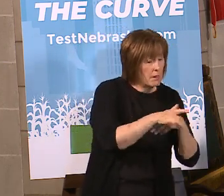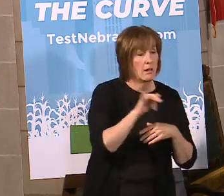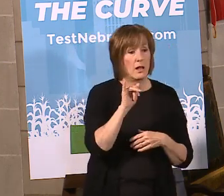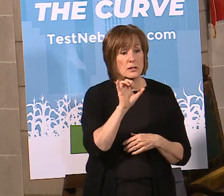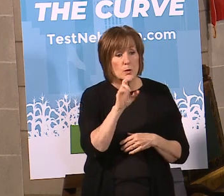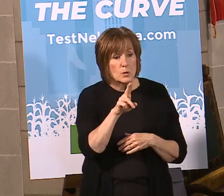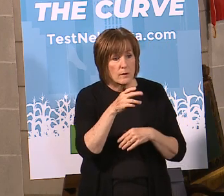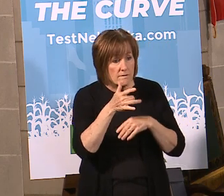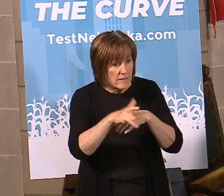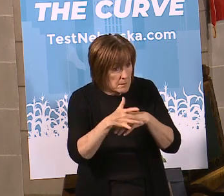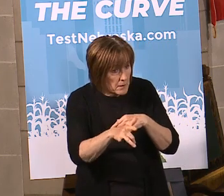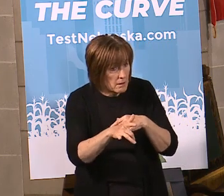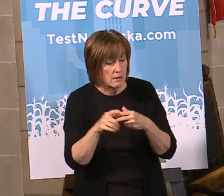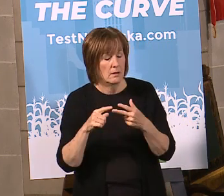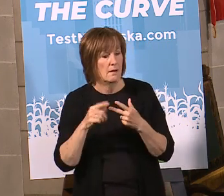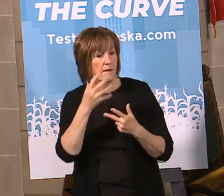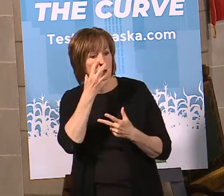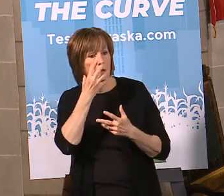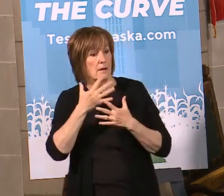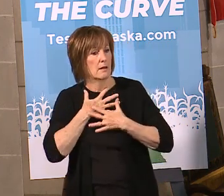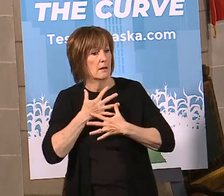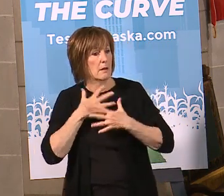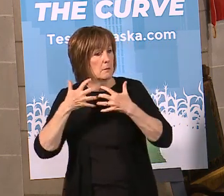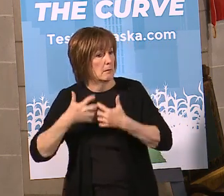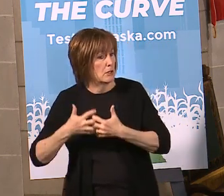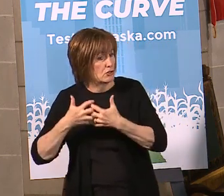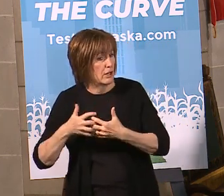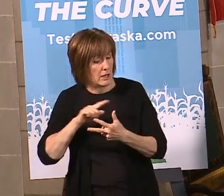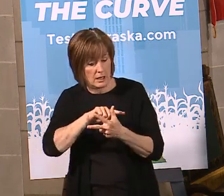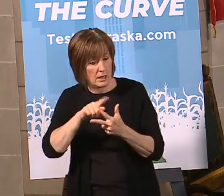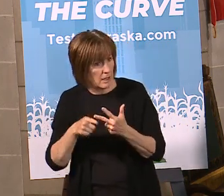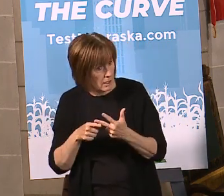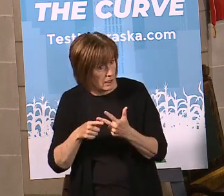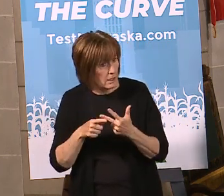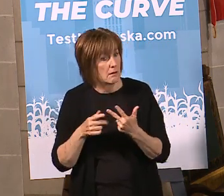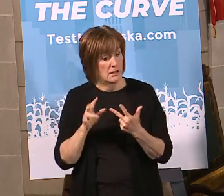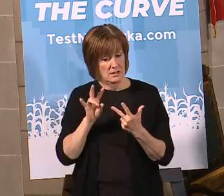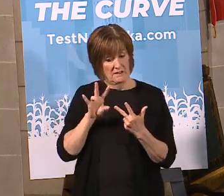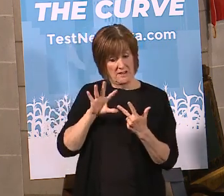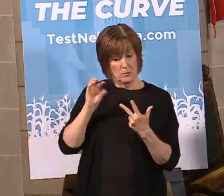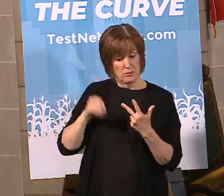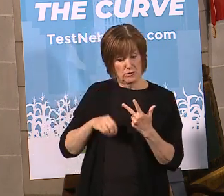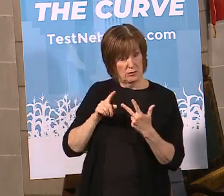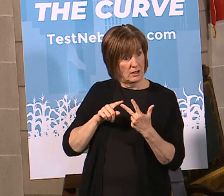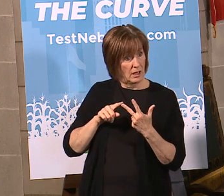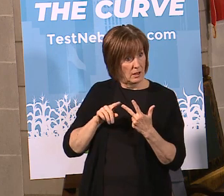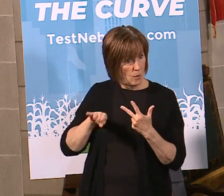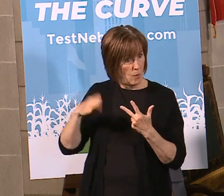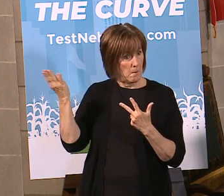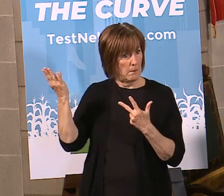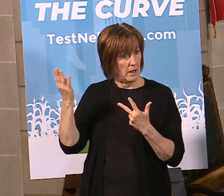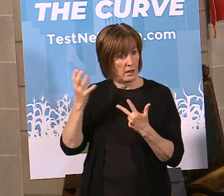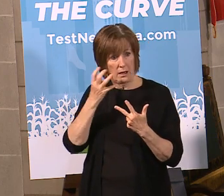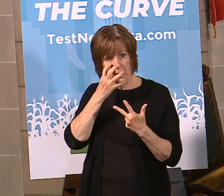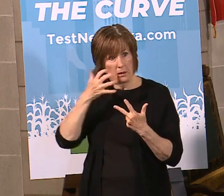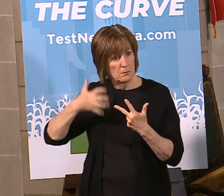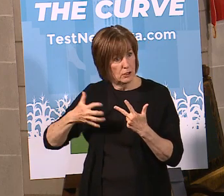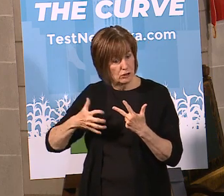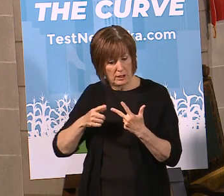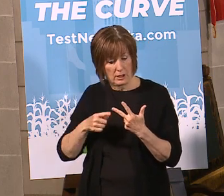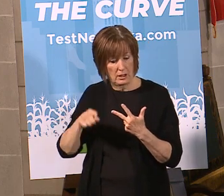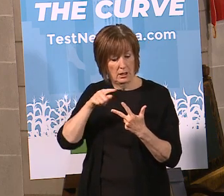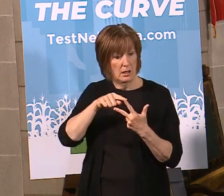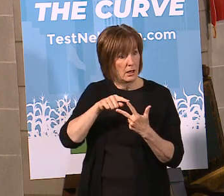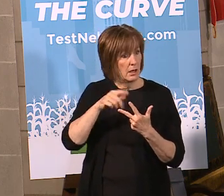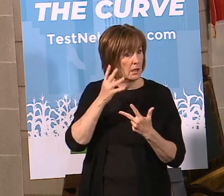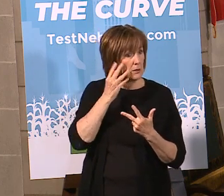ICU bed availability, and ventilators. And looking at the state and saying we've got 75% of our ventilators are open in the state of Nebraska. You look